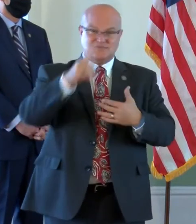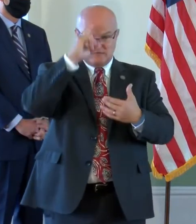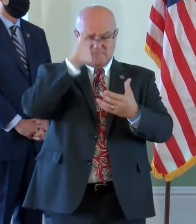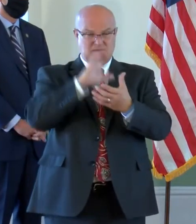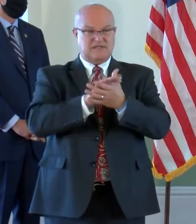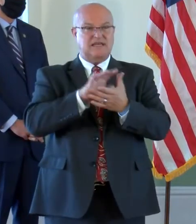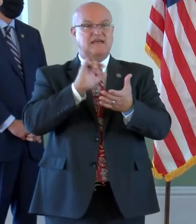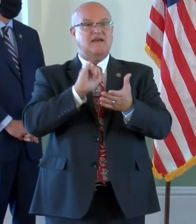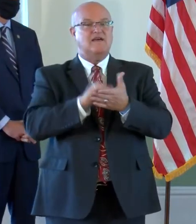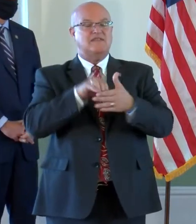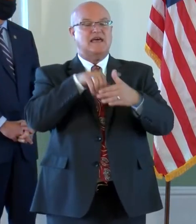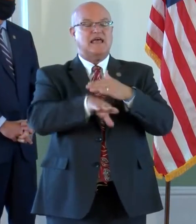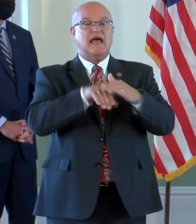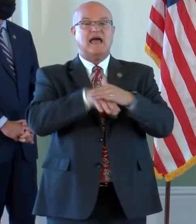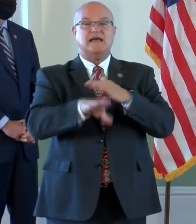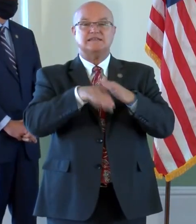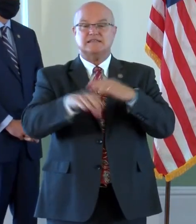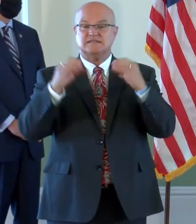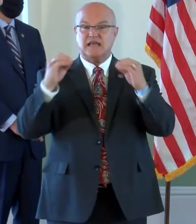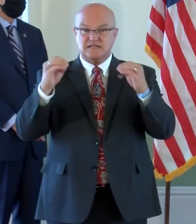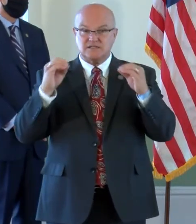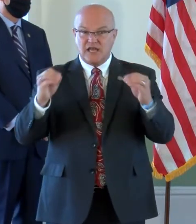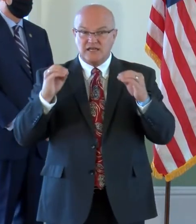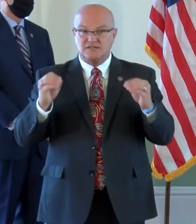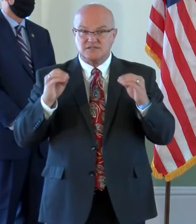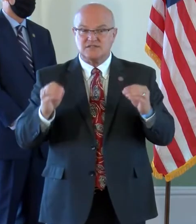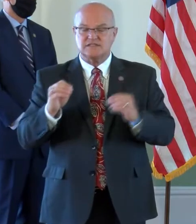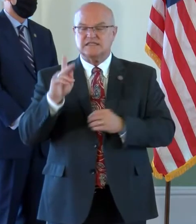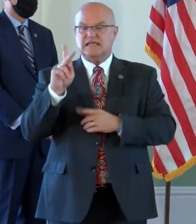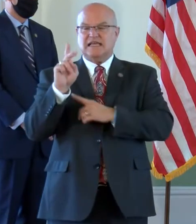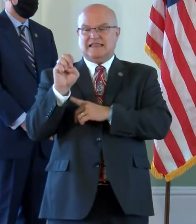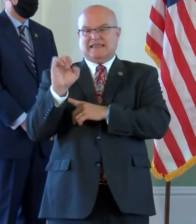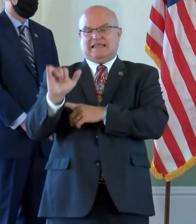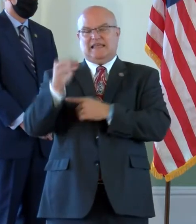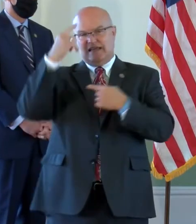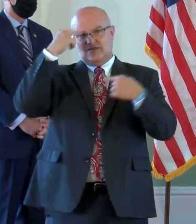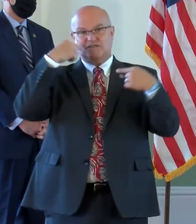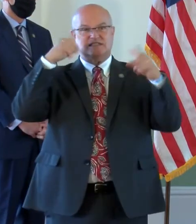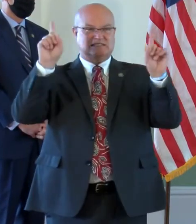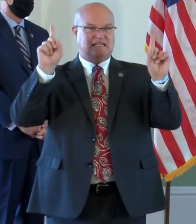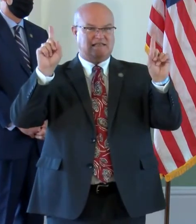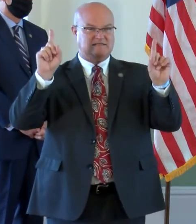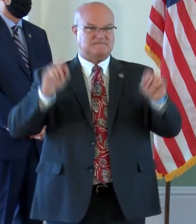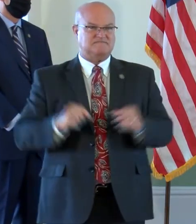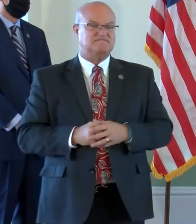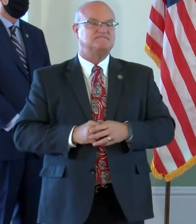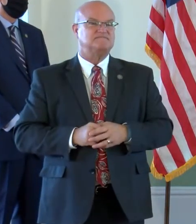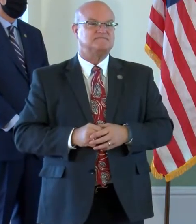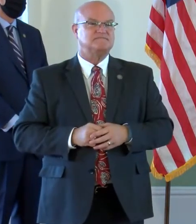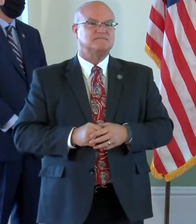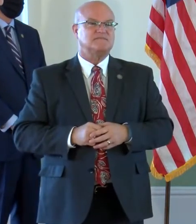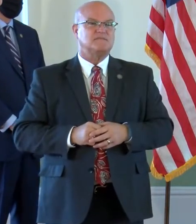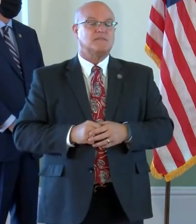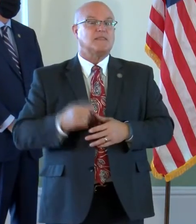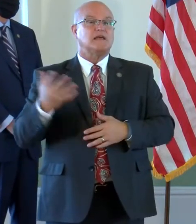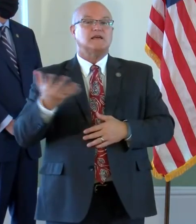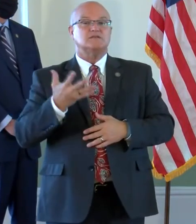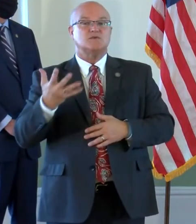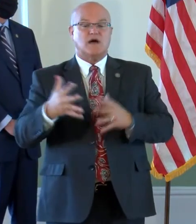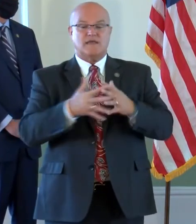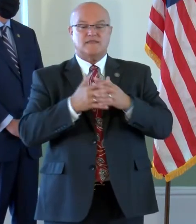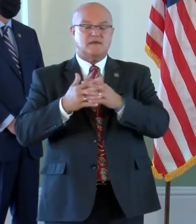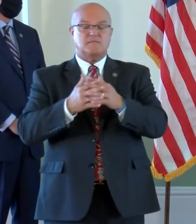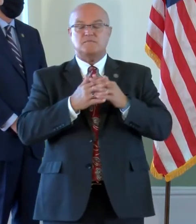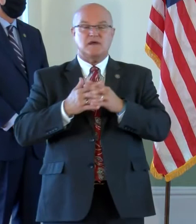that access to education is the key to success. It is what the American